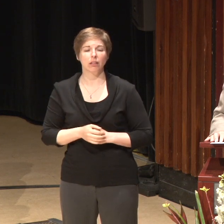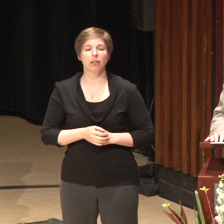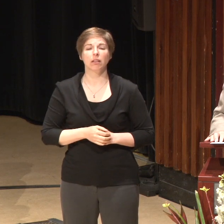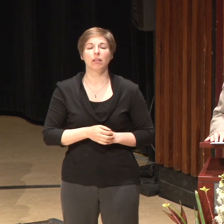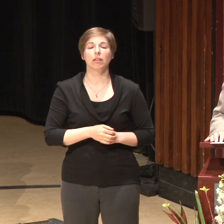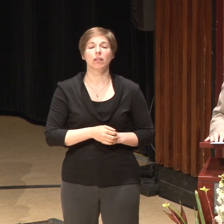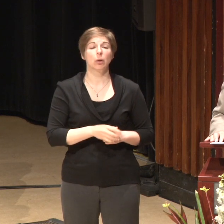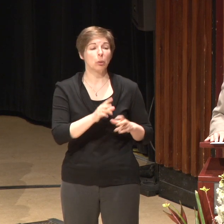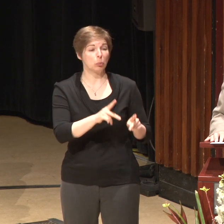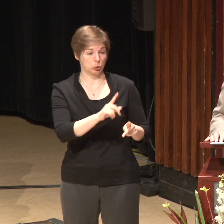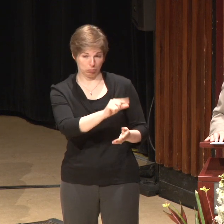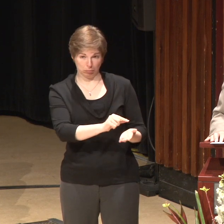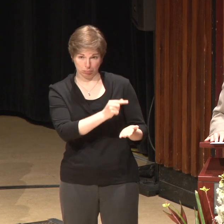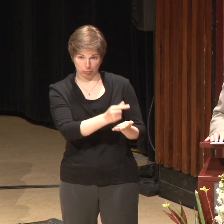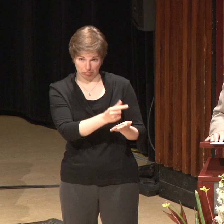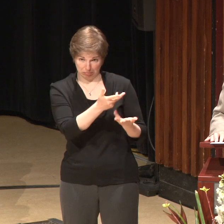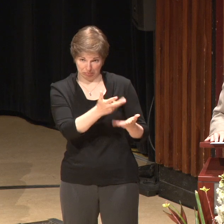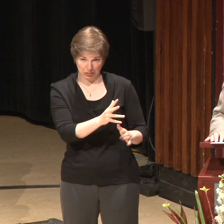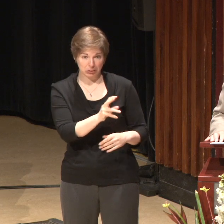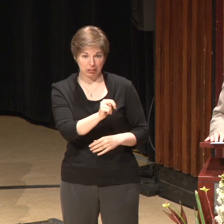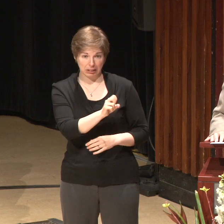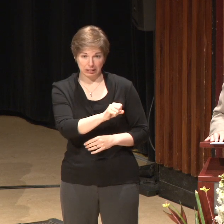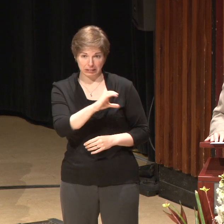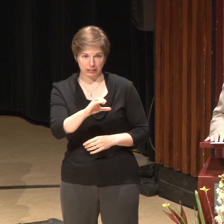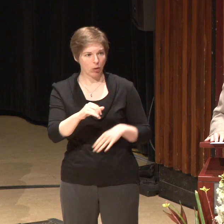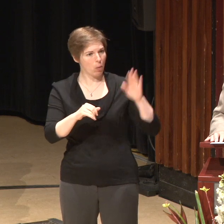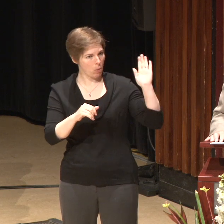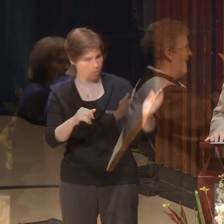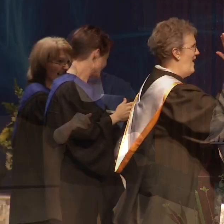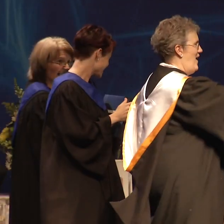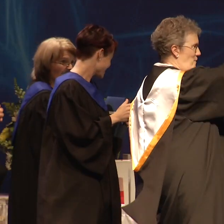from NSCC, NSCC, come in.